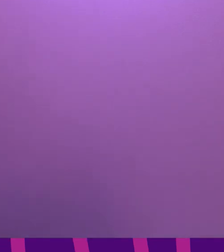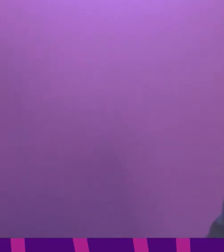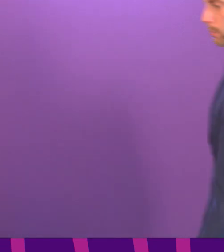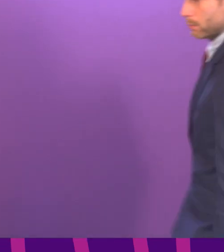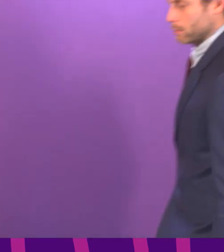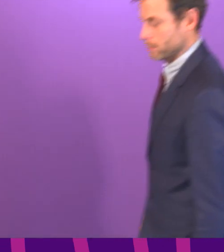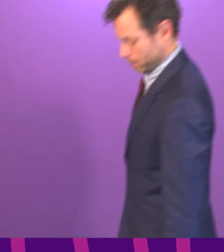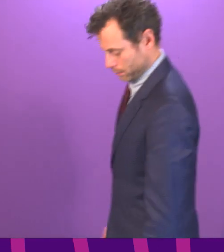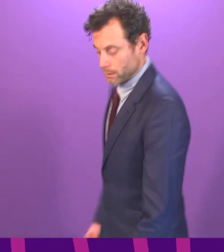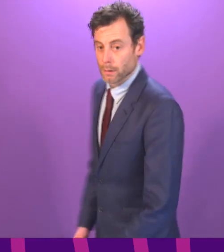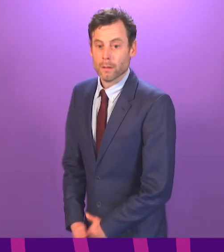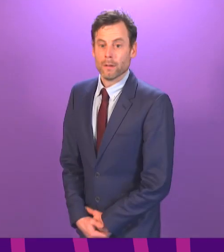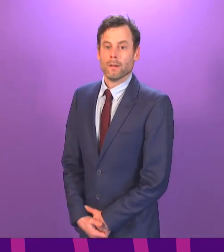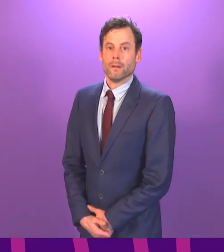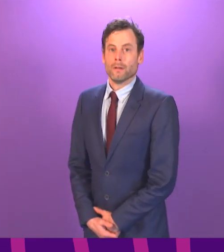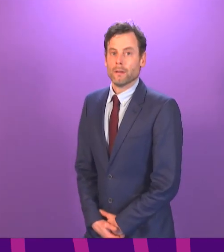Harker-Johnson.